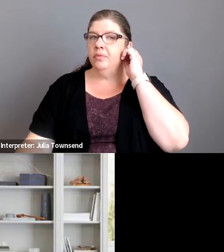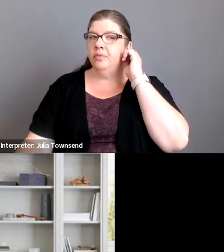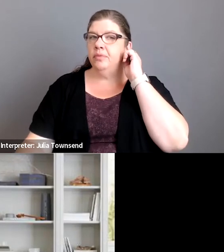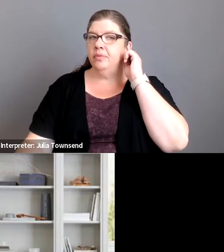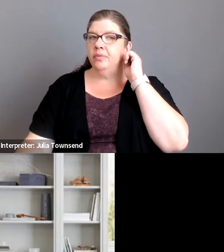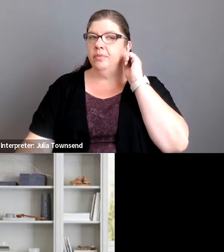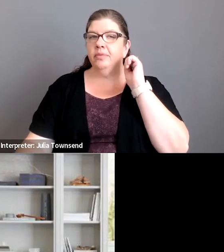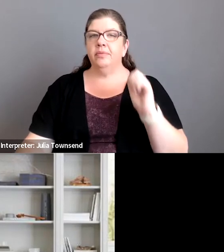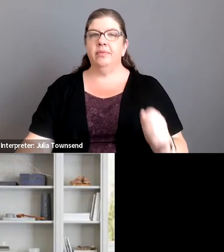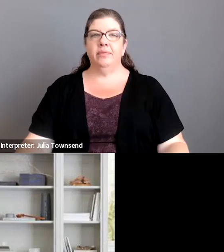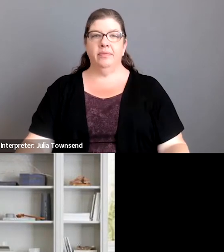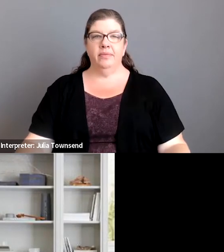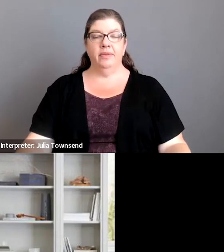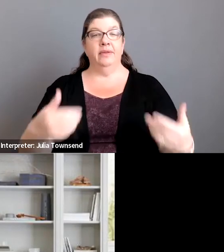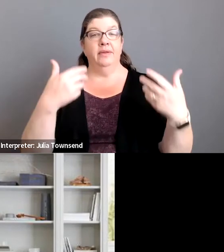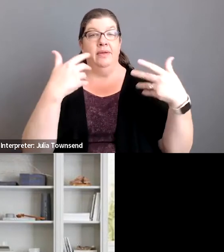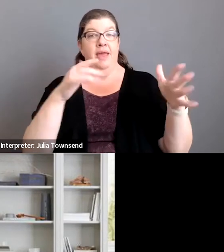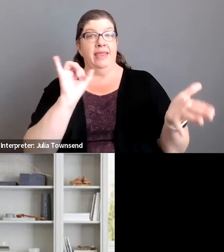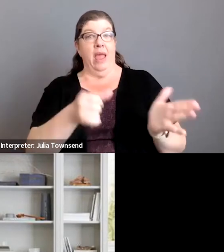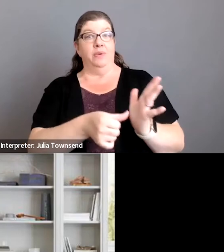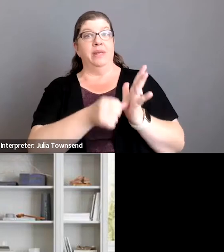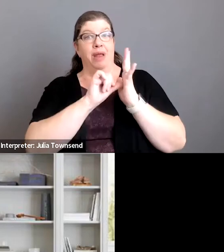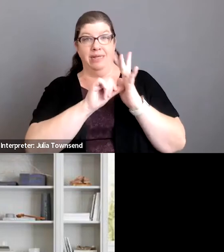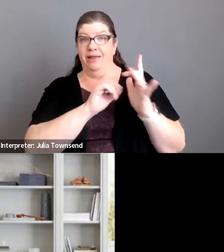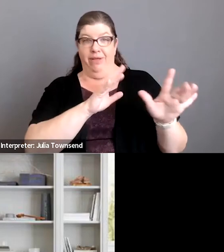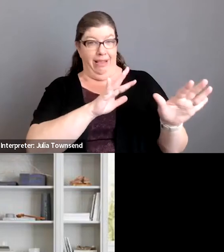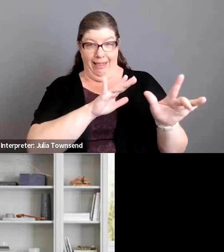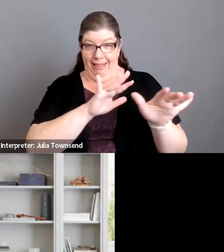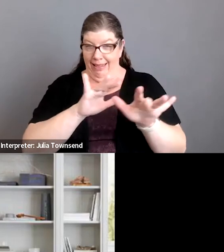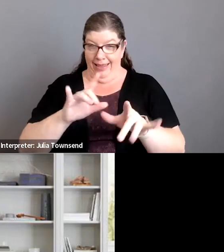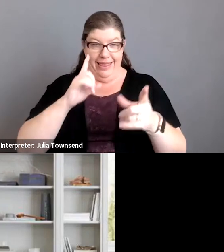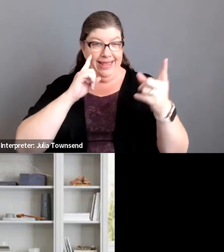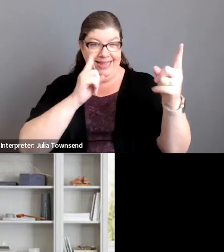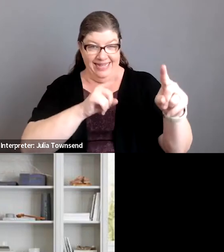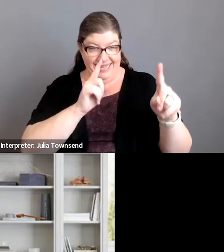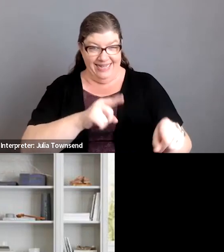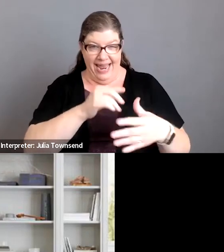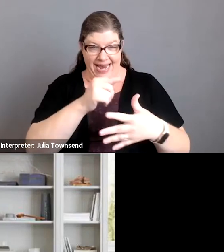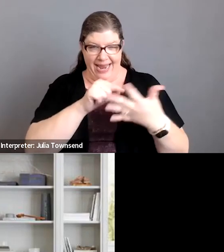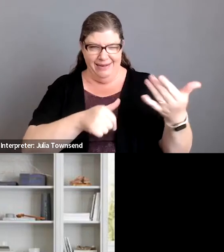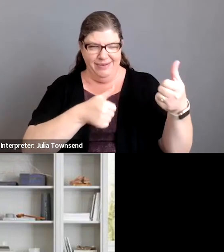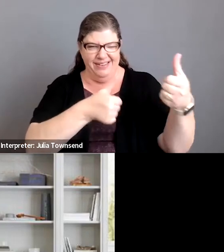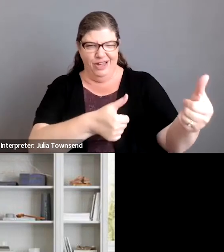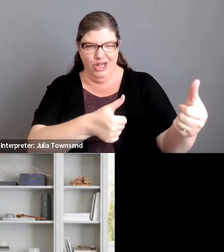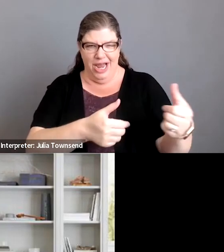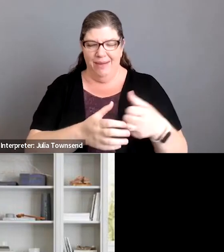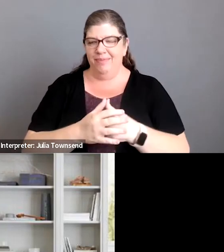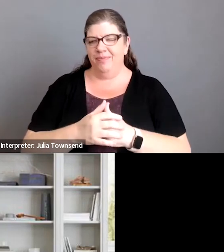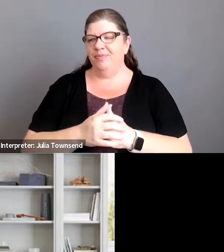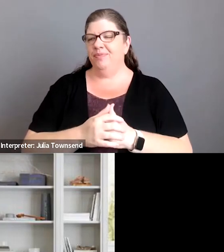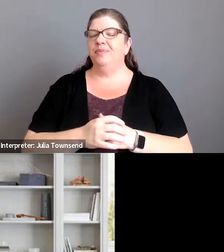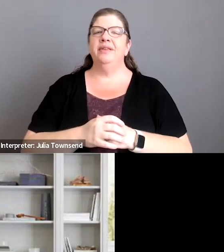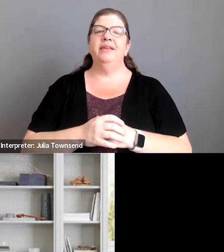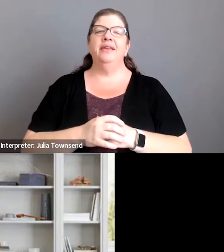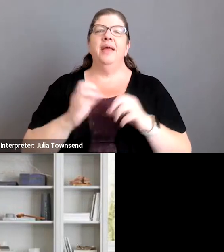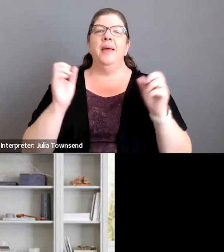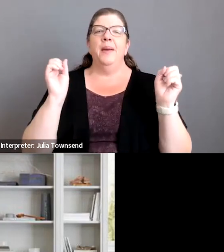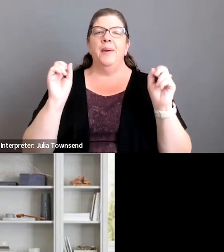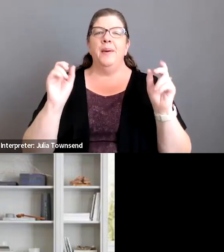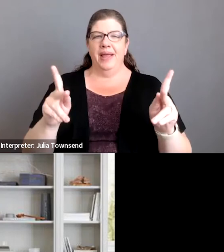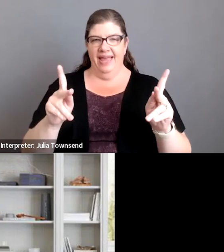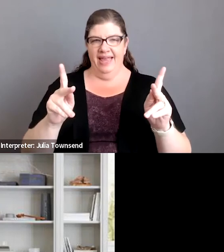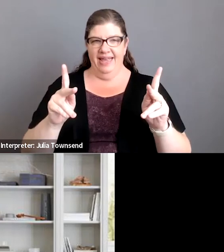that was impressive we got through all of those consent items good job okay so